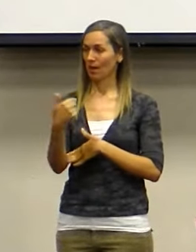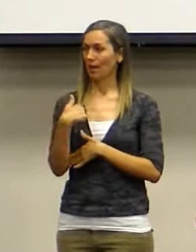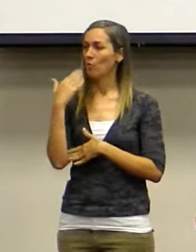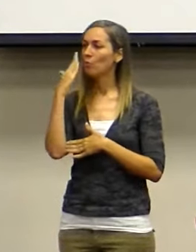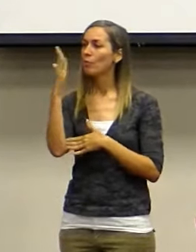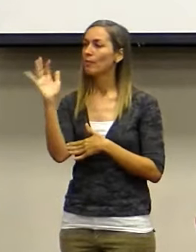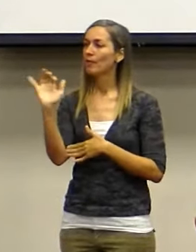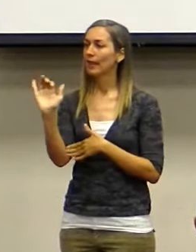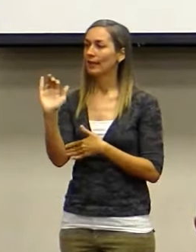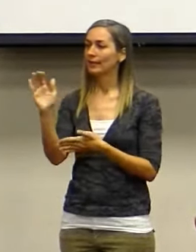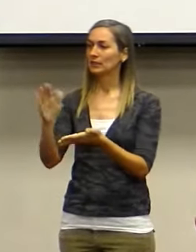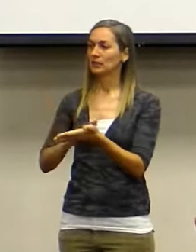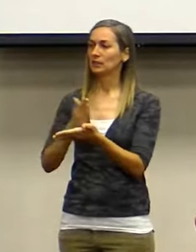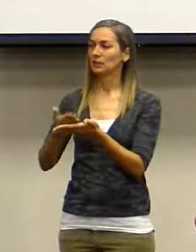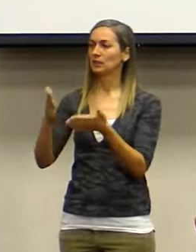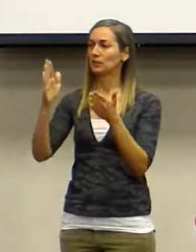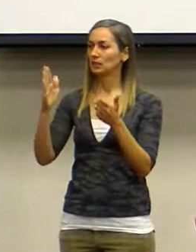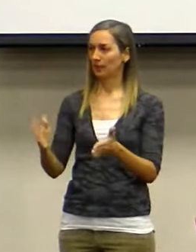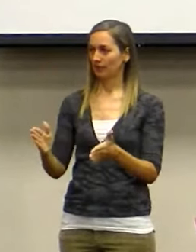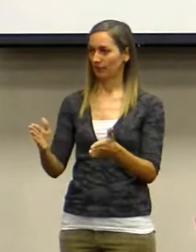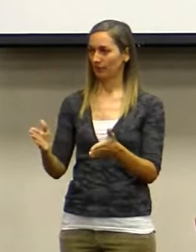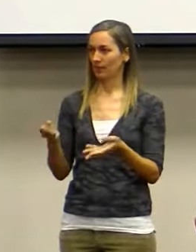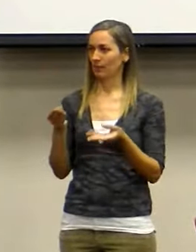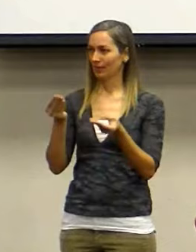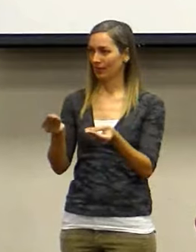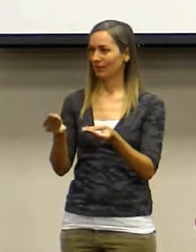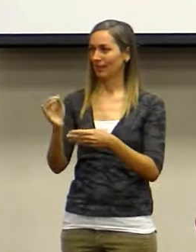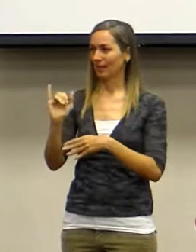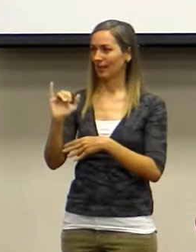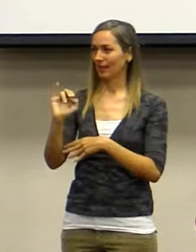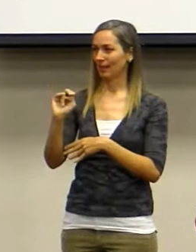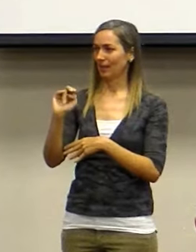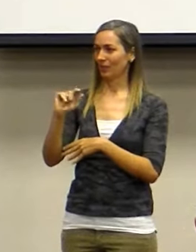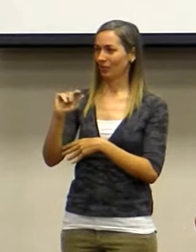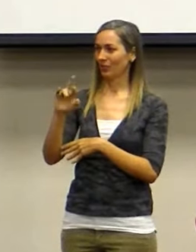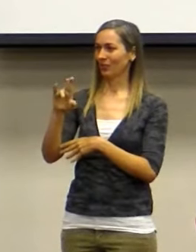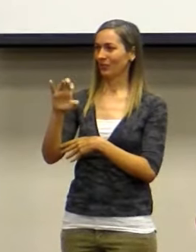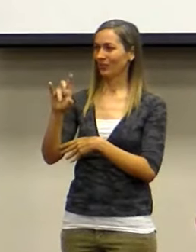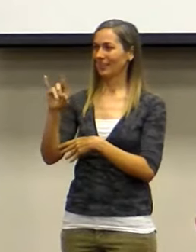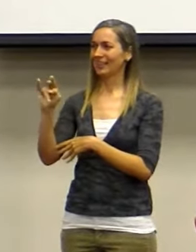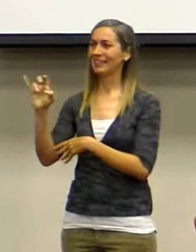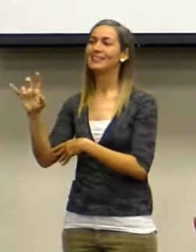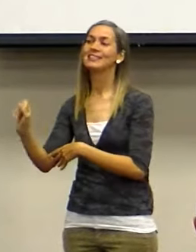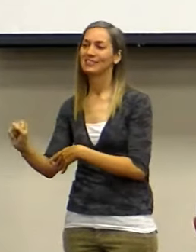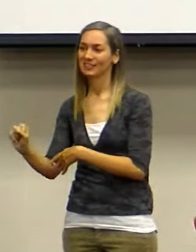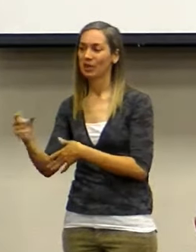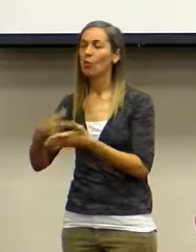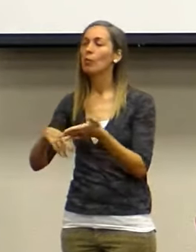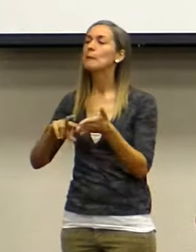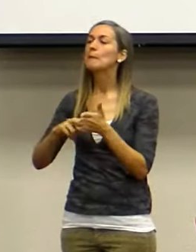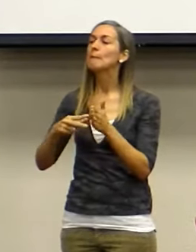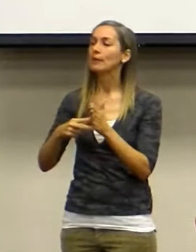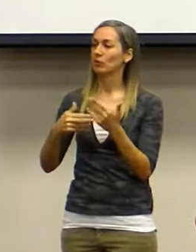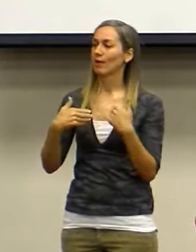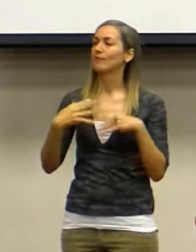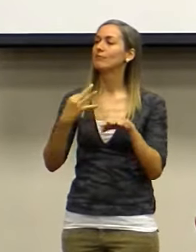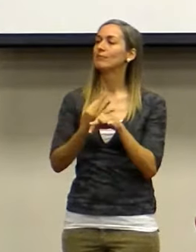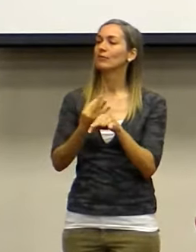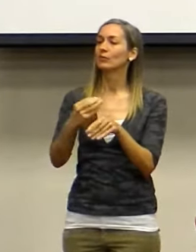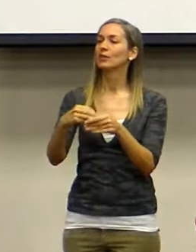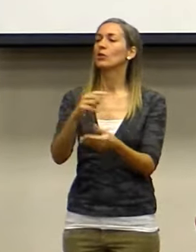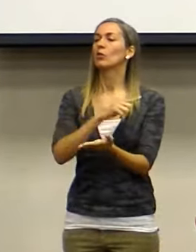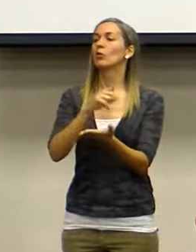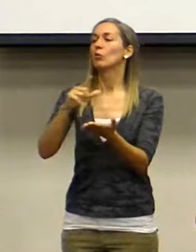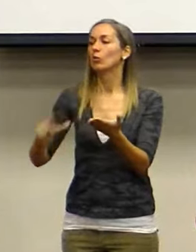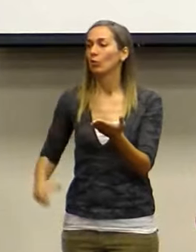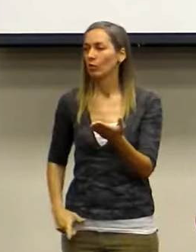of what it means to be faithful in the Lord. See, yesterday, my brother Josh started this series, and he thought